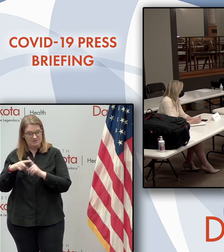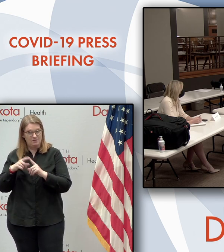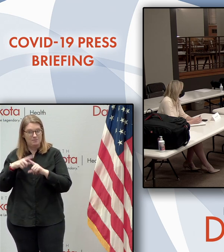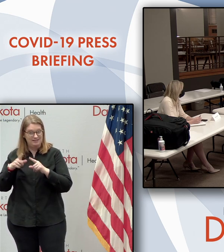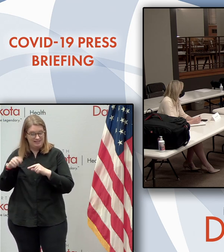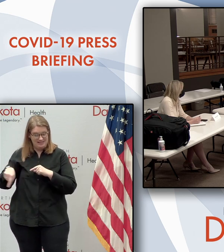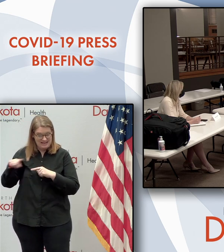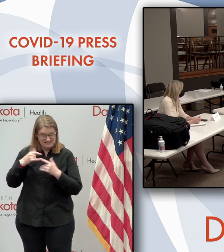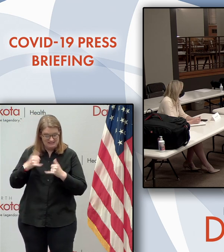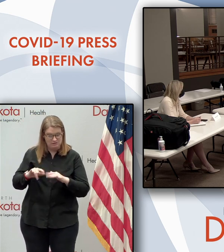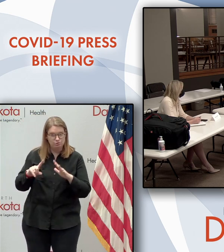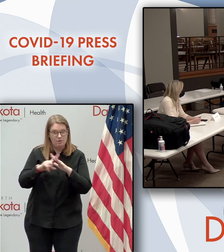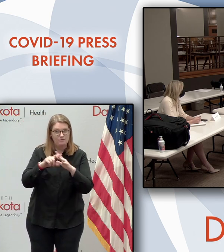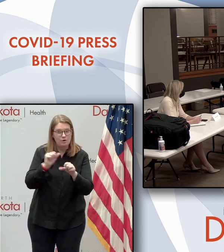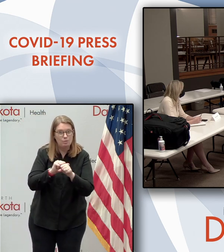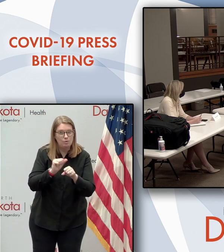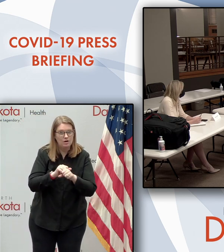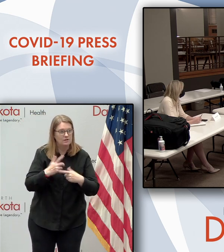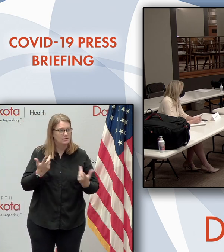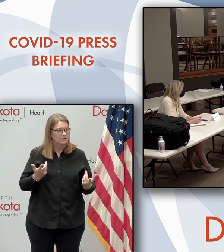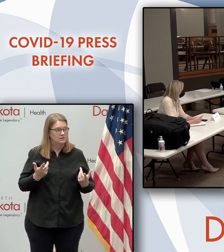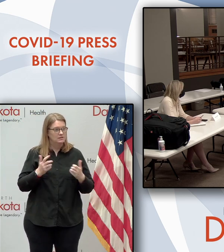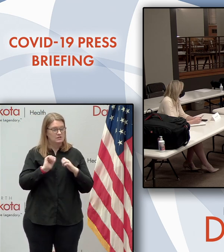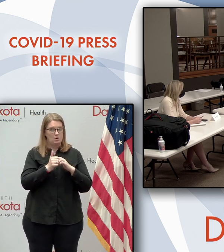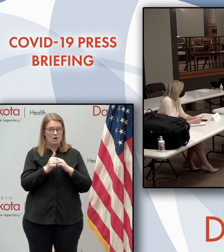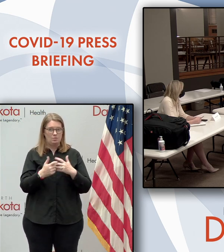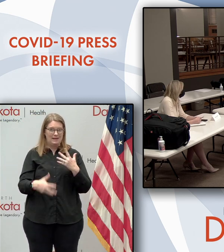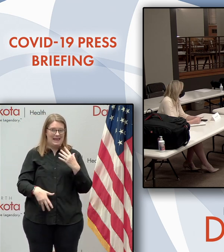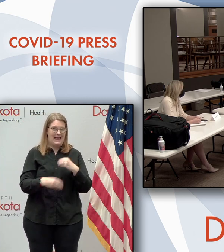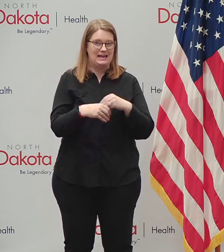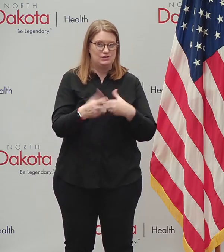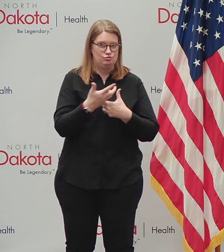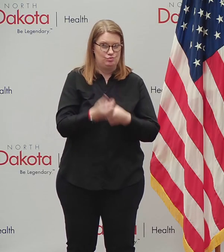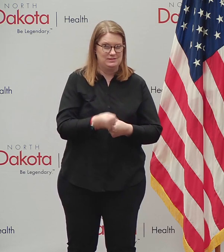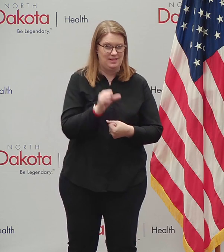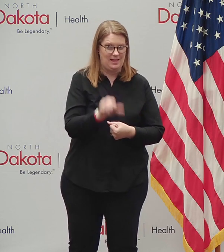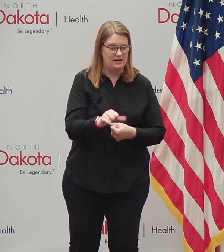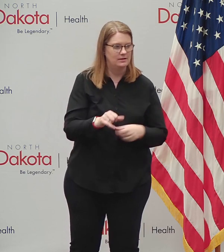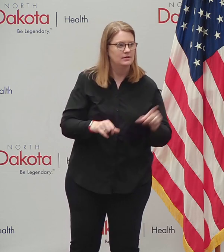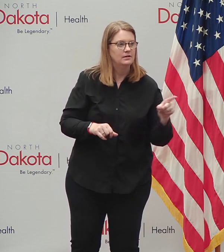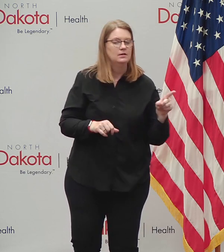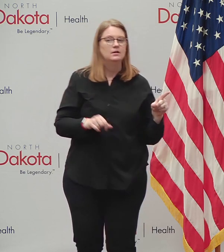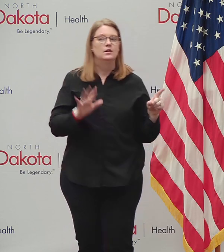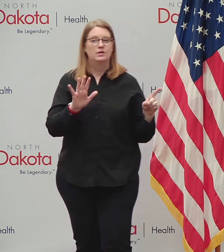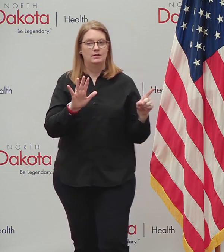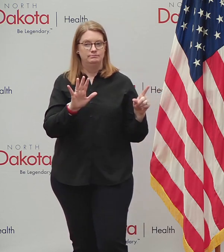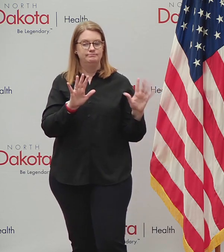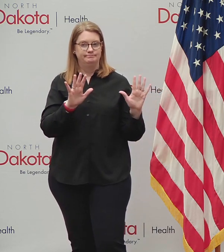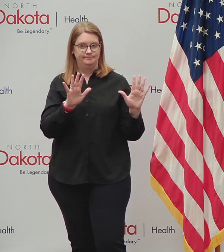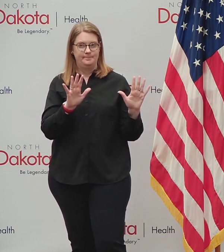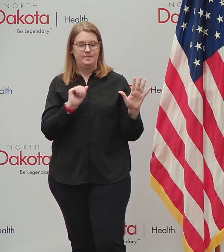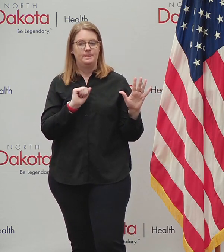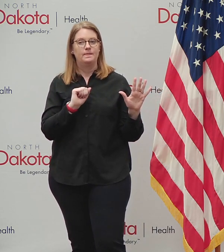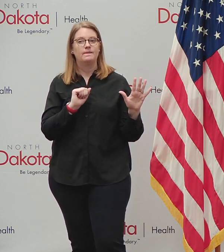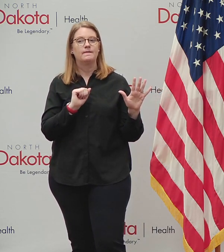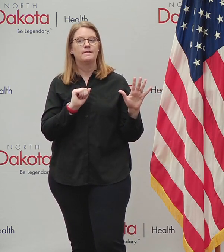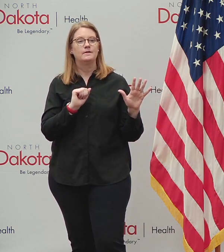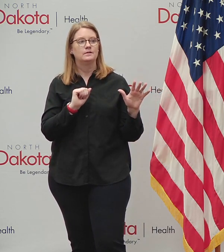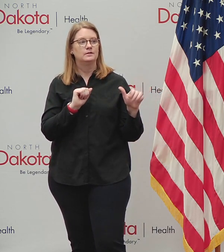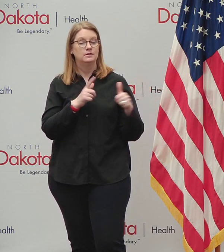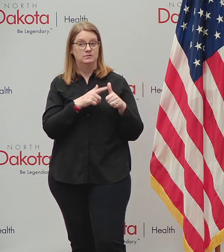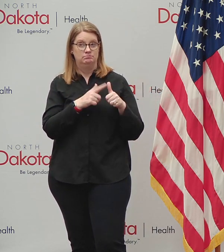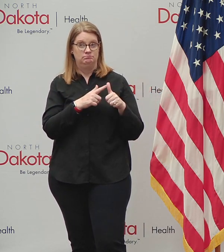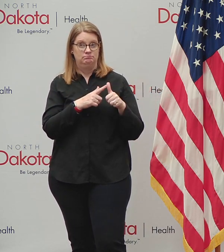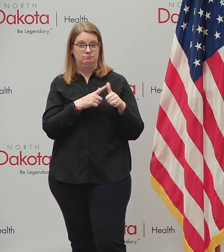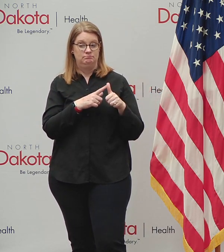So how do we build that trust into the health care system? Yeah, well, one, you should